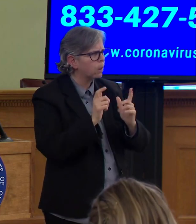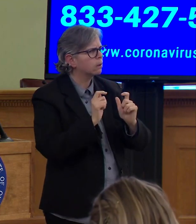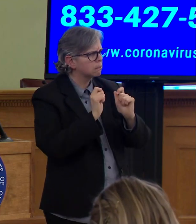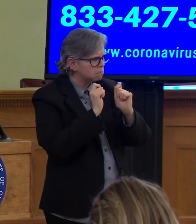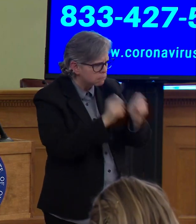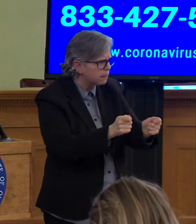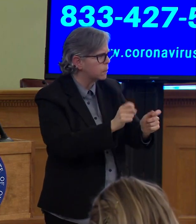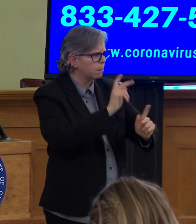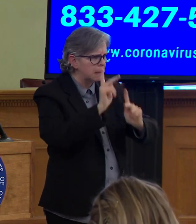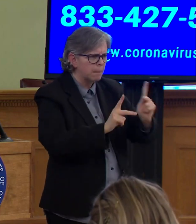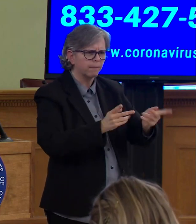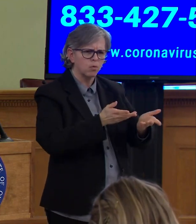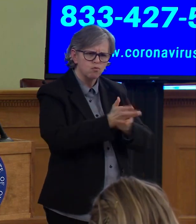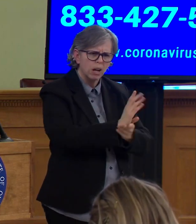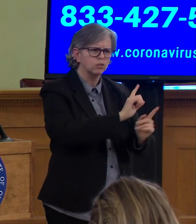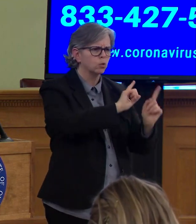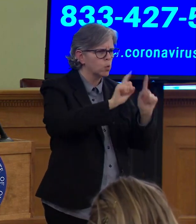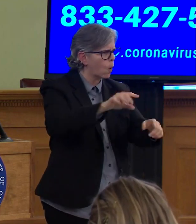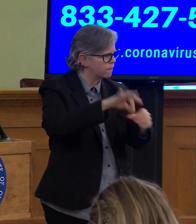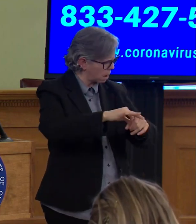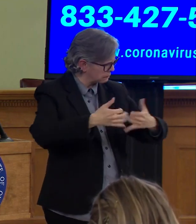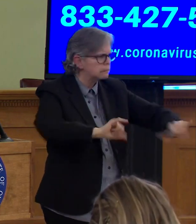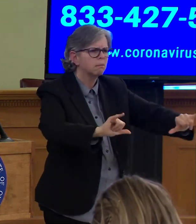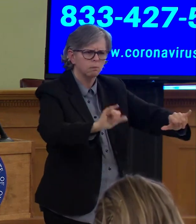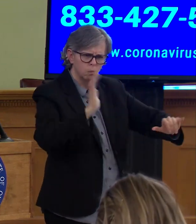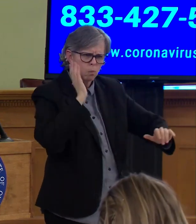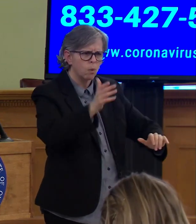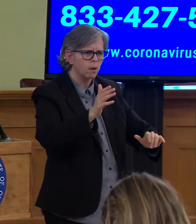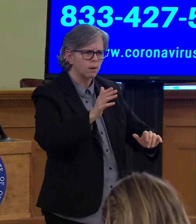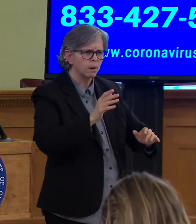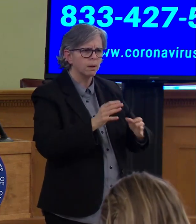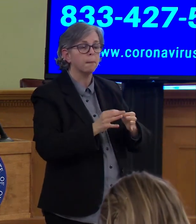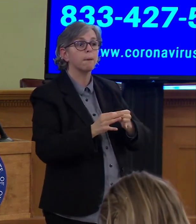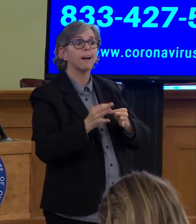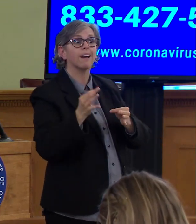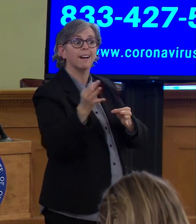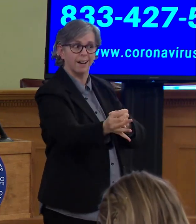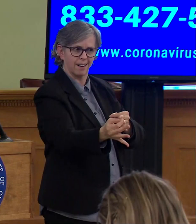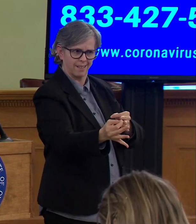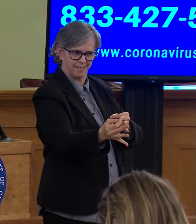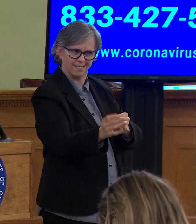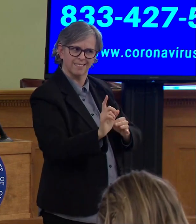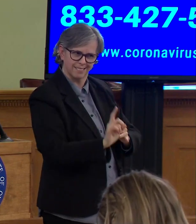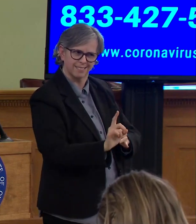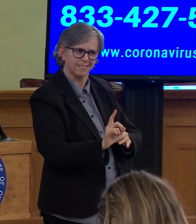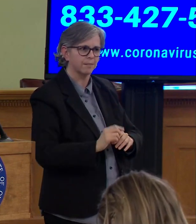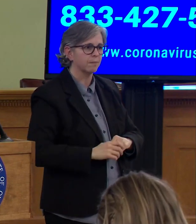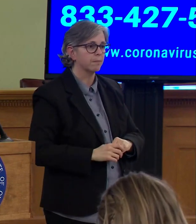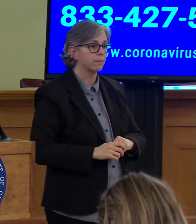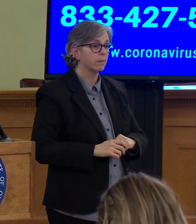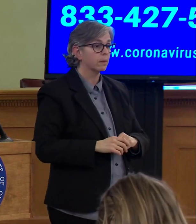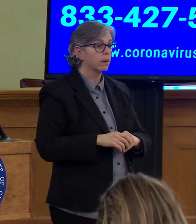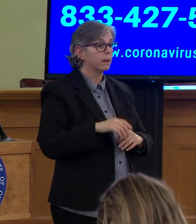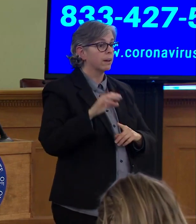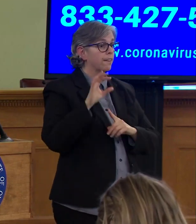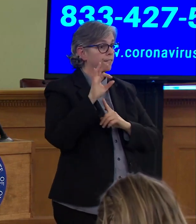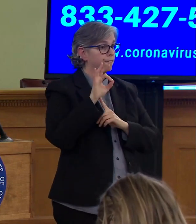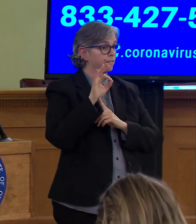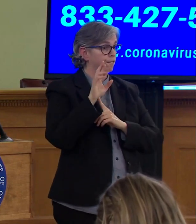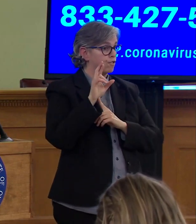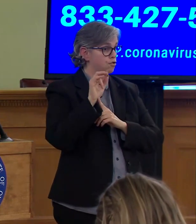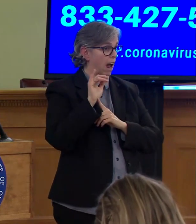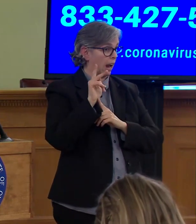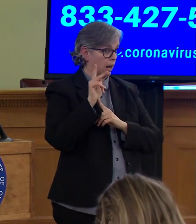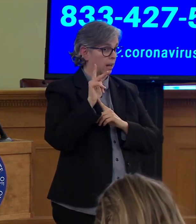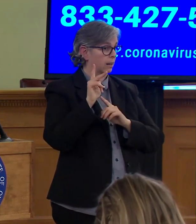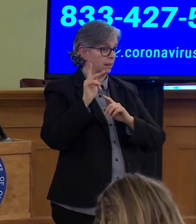The votes that have already been cast have been cast. And Frank can talk about this, but my understanding is they just – not counted. They're